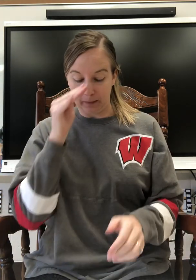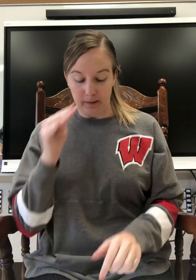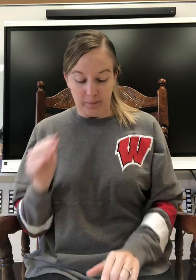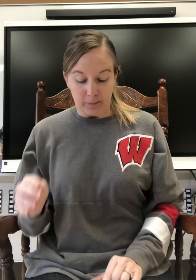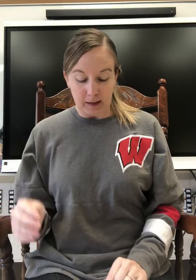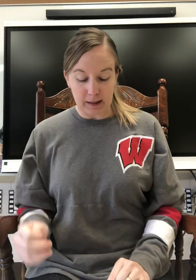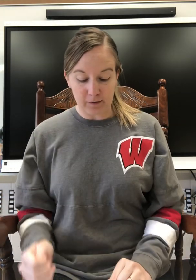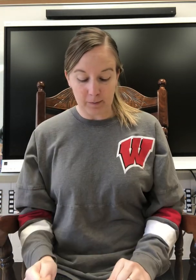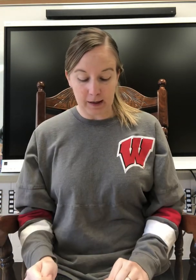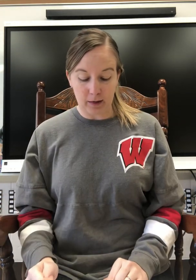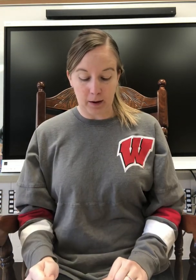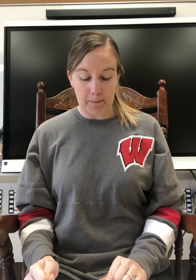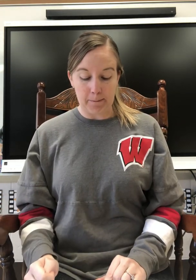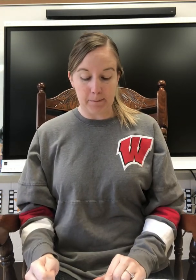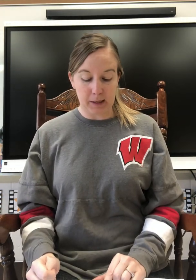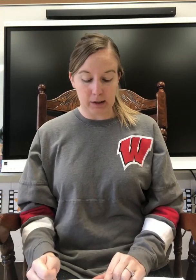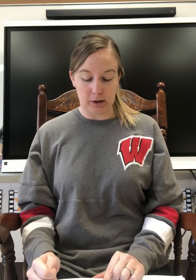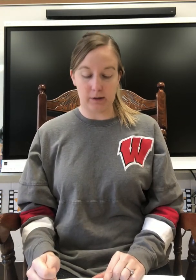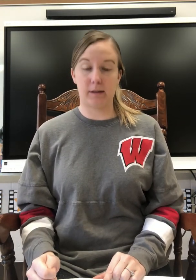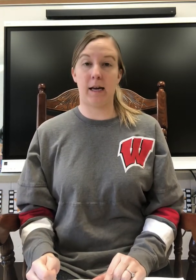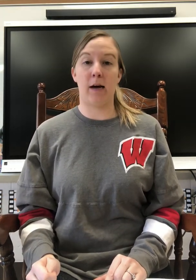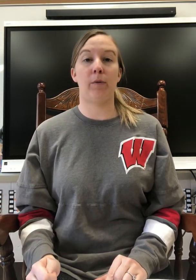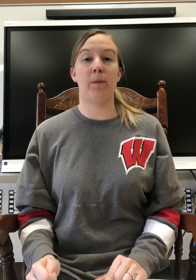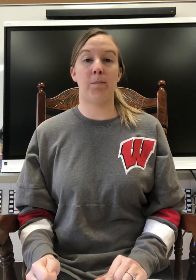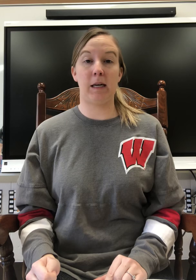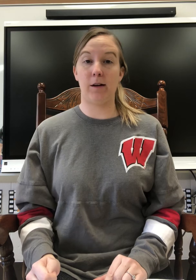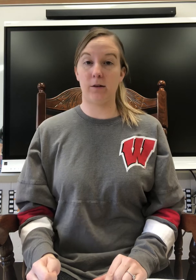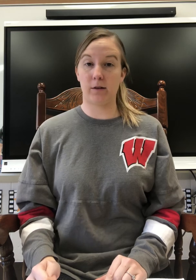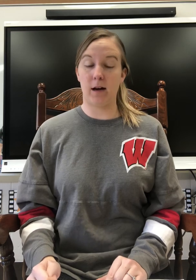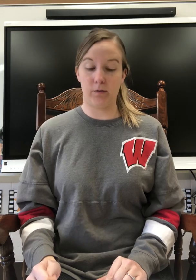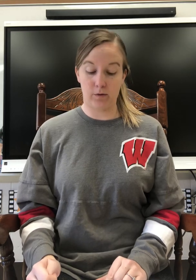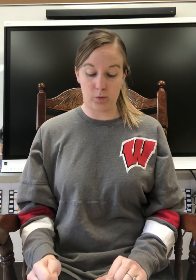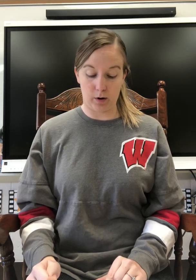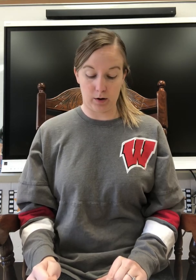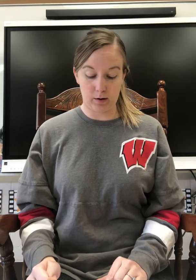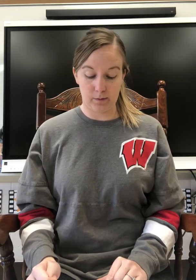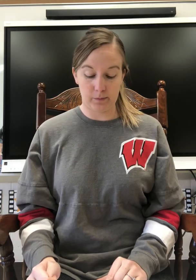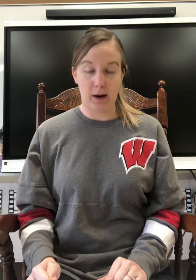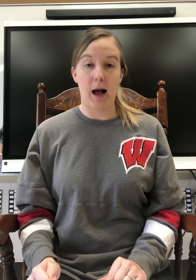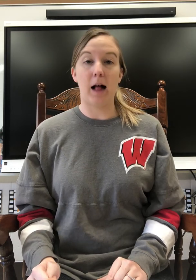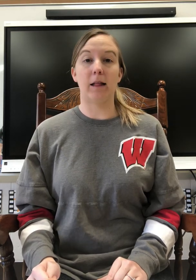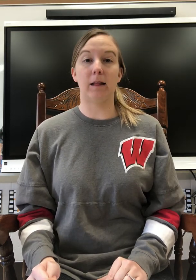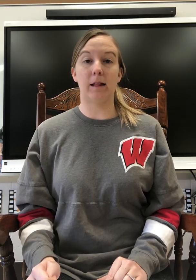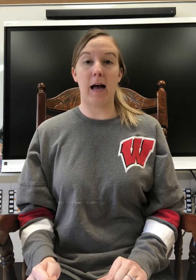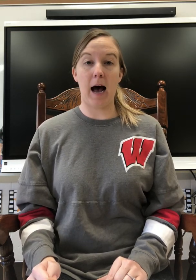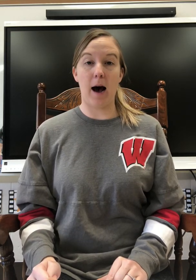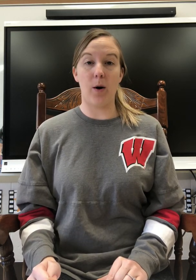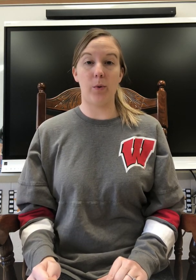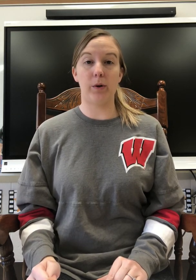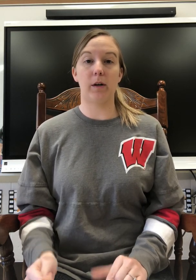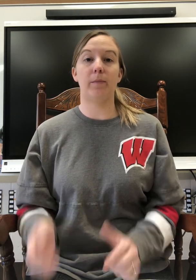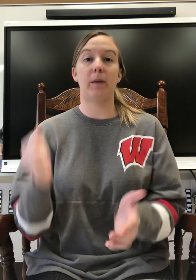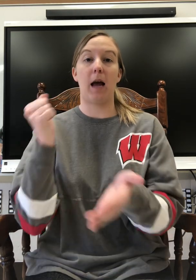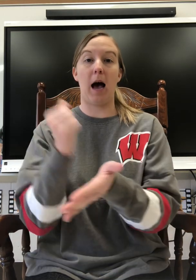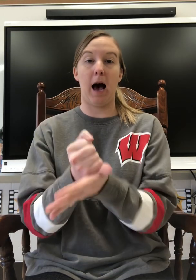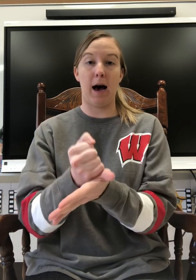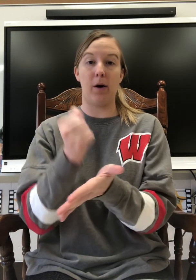Give me the middle sound, the medial sound of the word. Loud, ow,